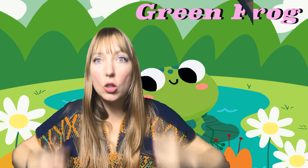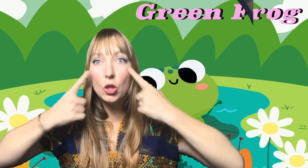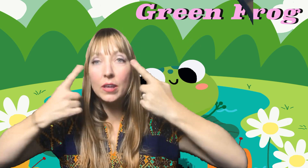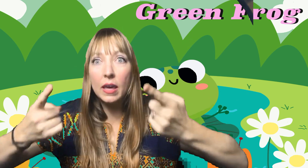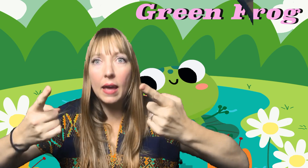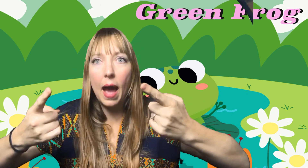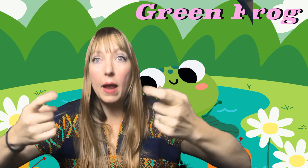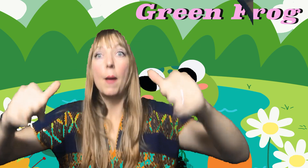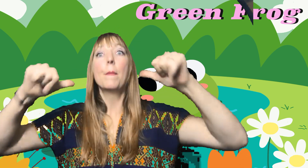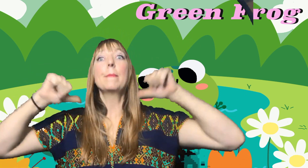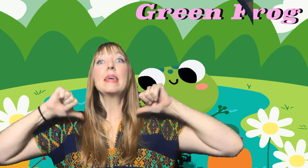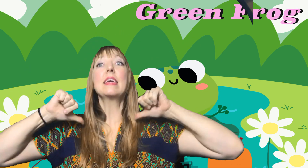looking at me